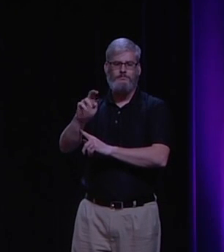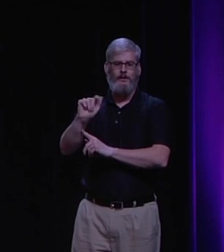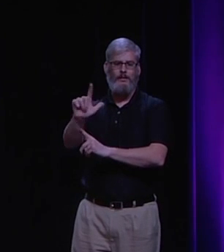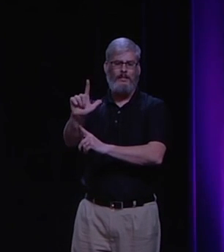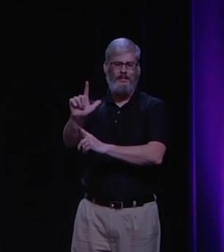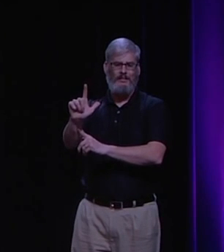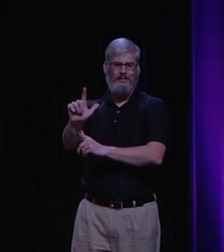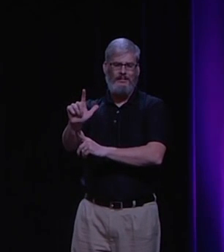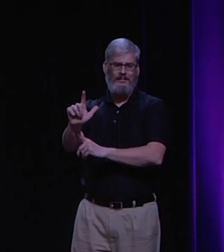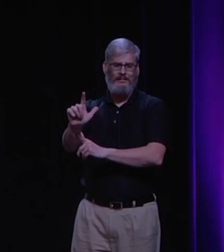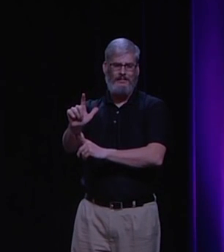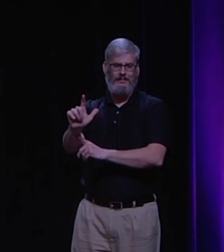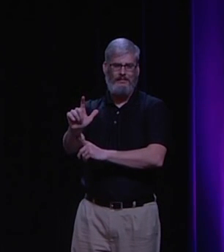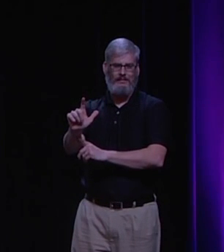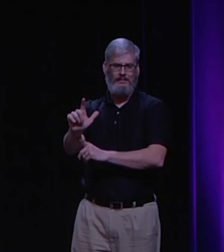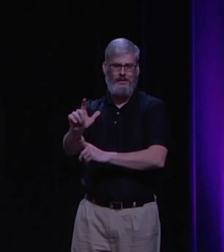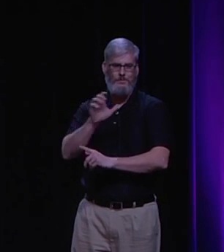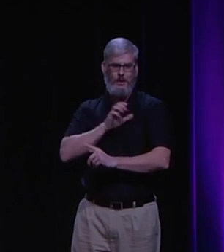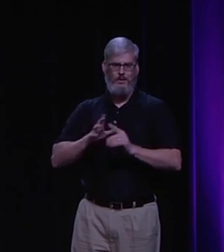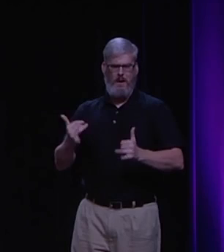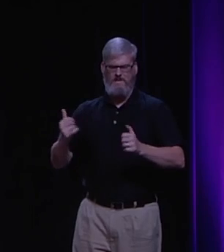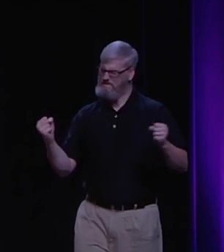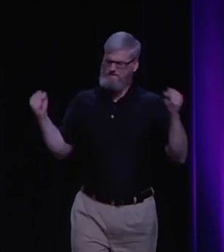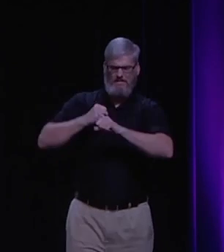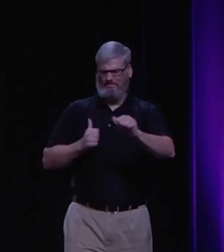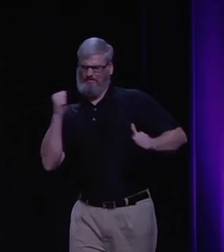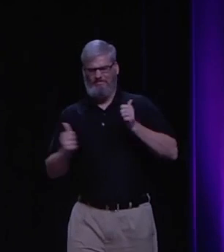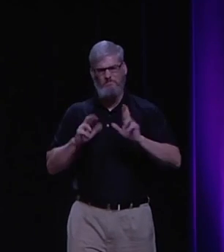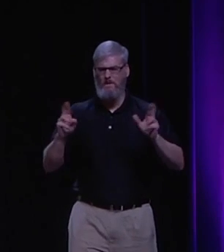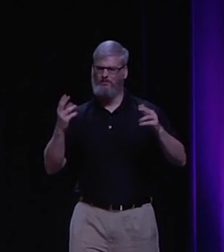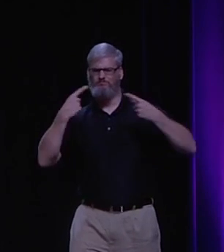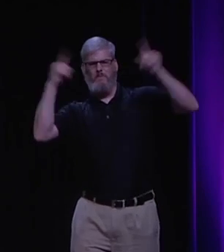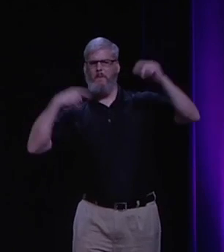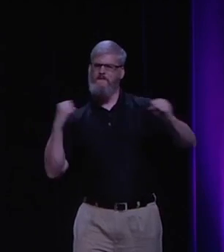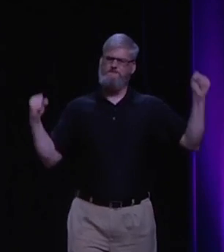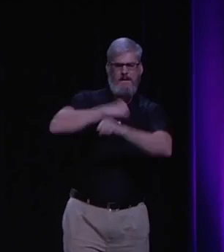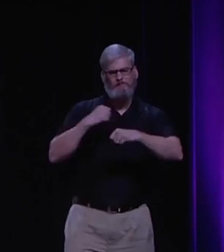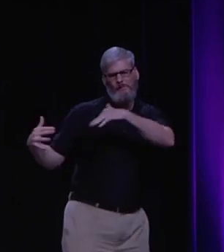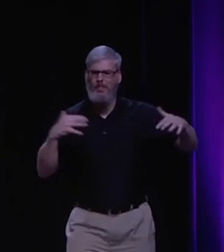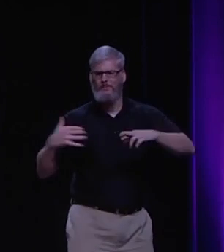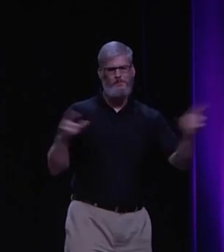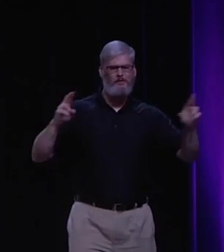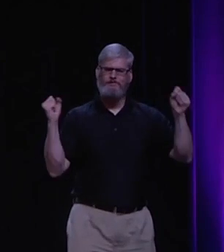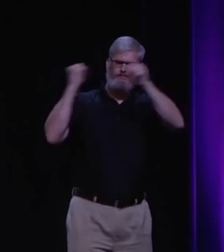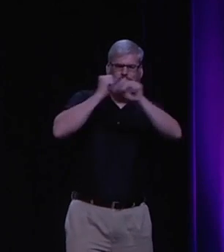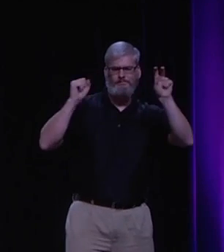and how atheism is a threat to their fundamental thinking. And fundamental Christians are fighting. They're declaring a